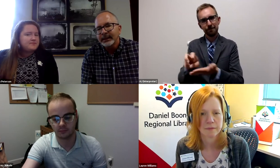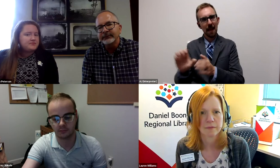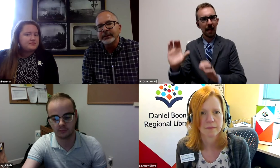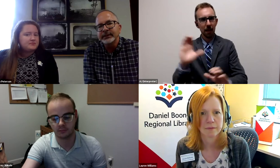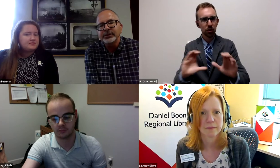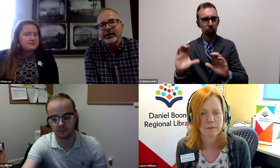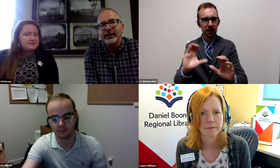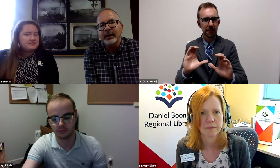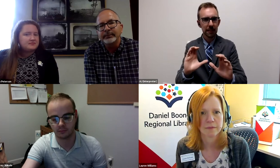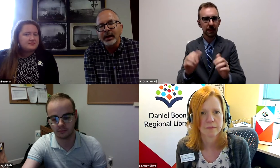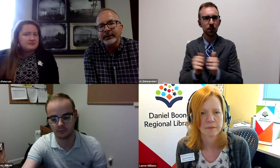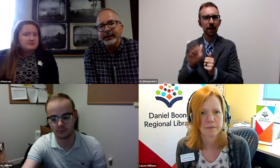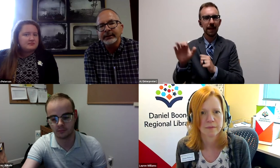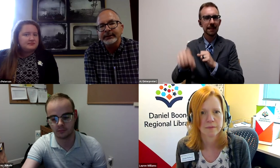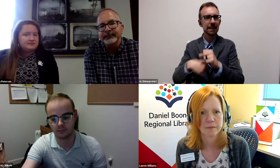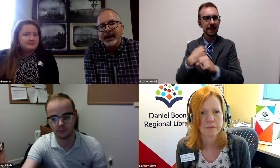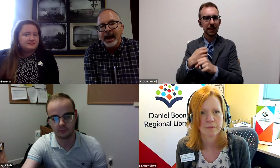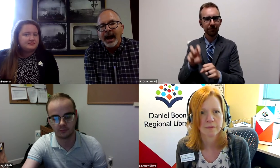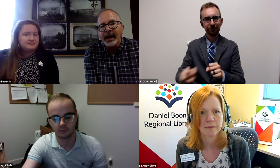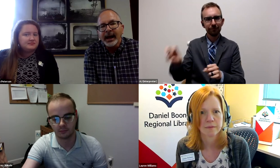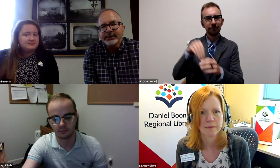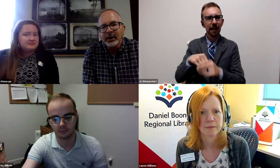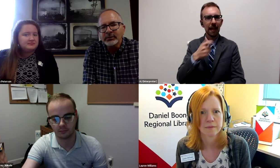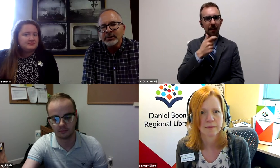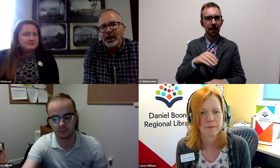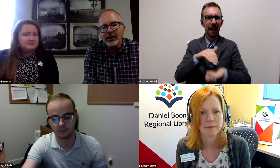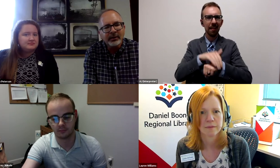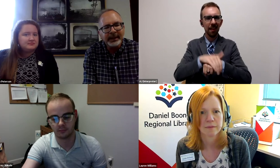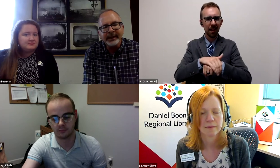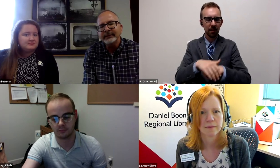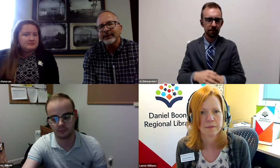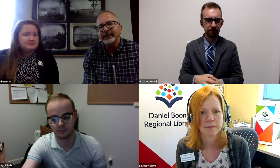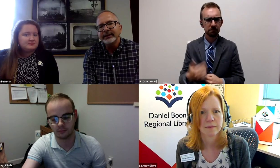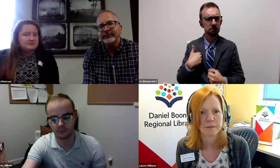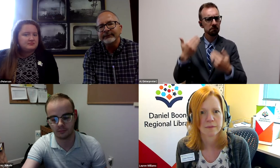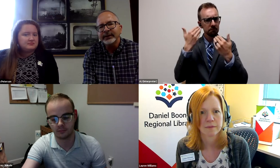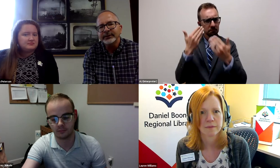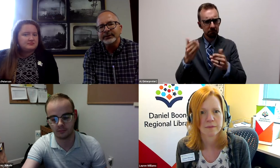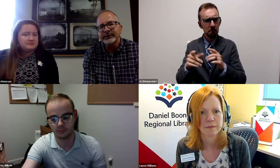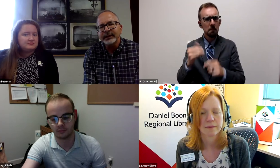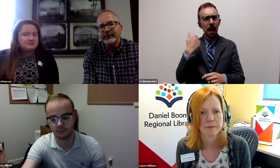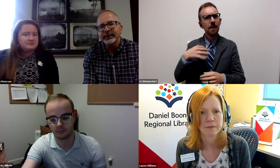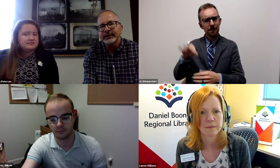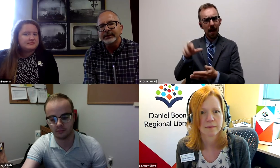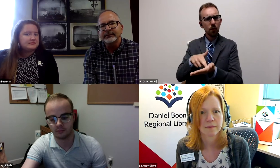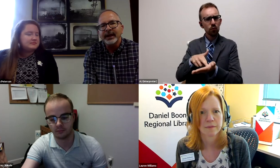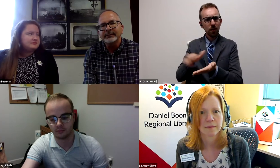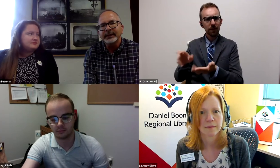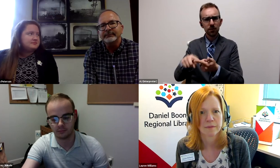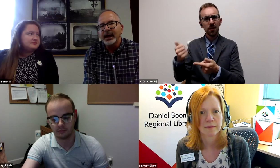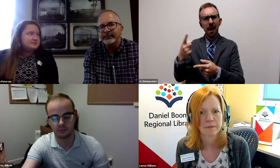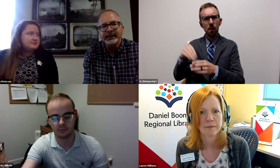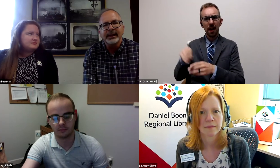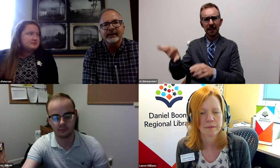given his year abroad in England. I don't know, but I didn't find any reference to anyone in his